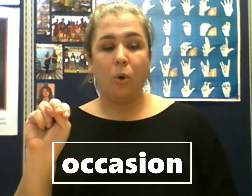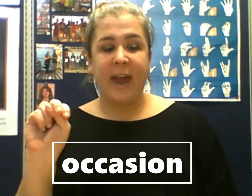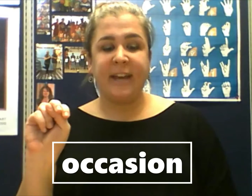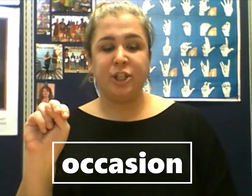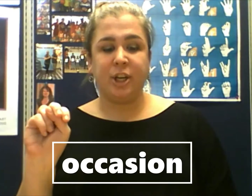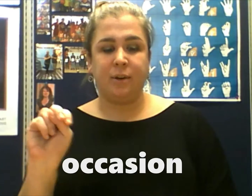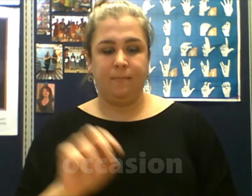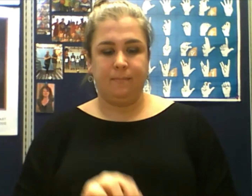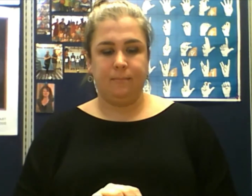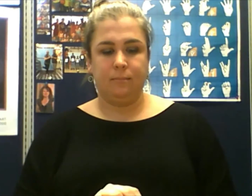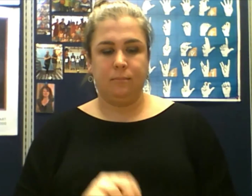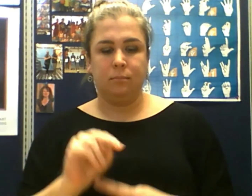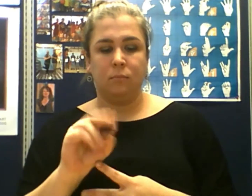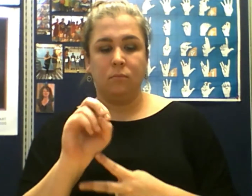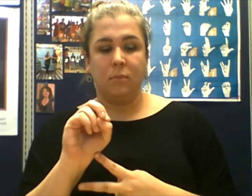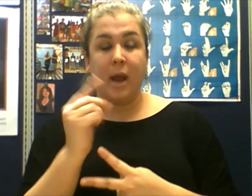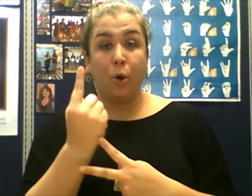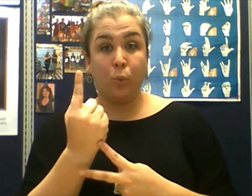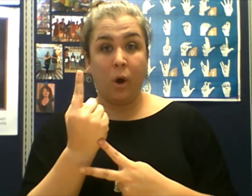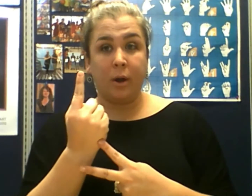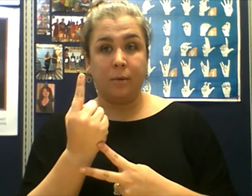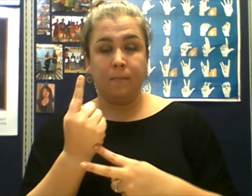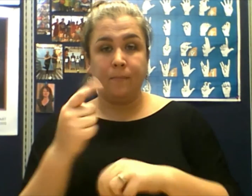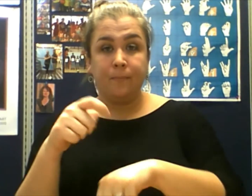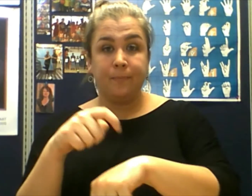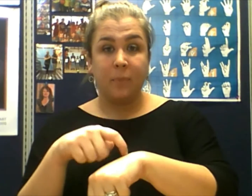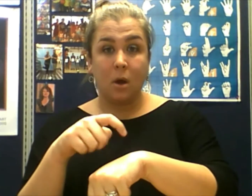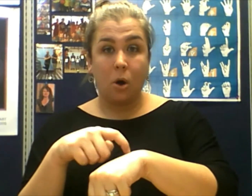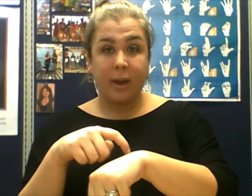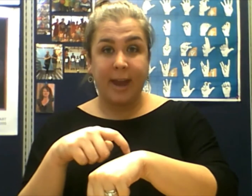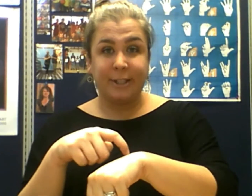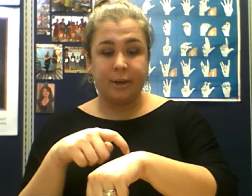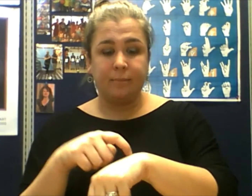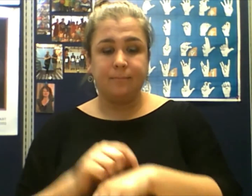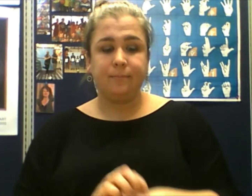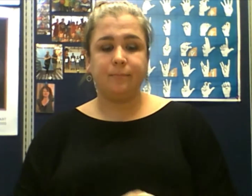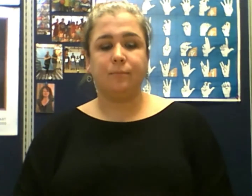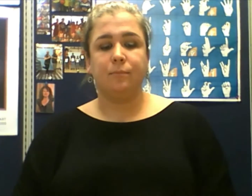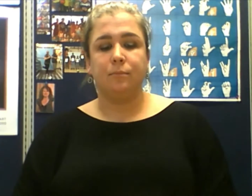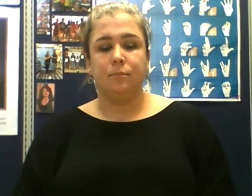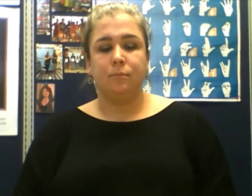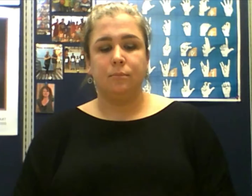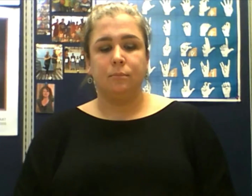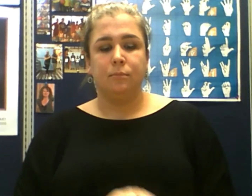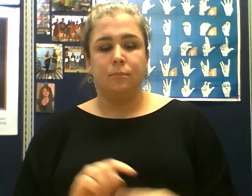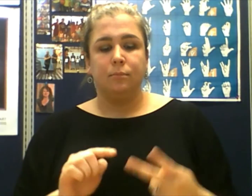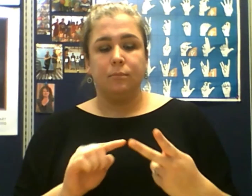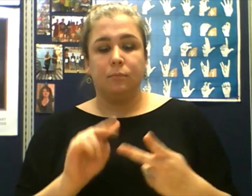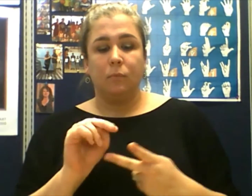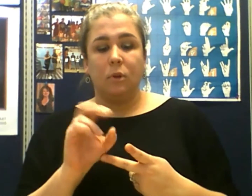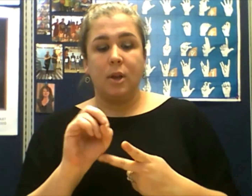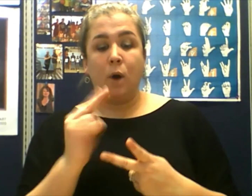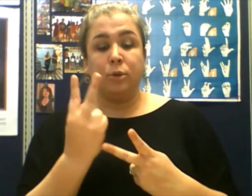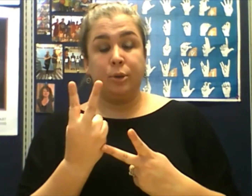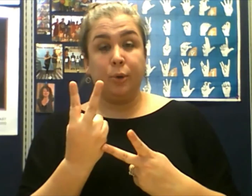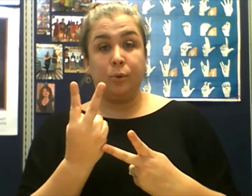Occasion. Noun 1, occasion. Noun 2,